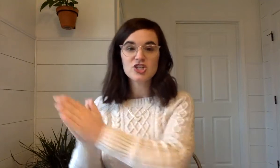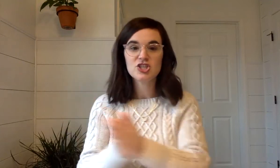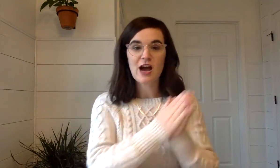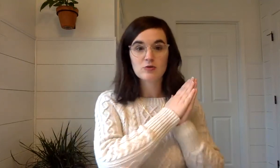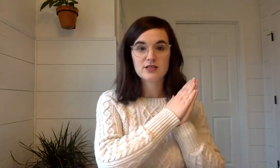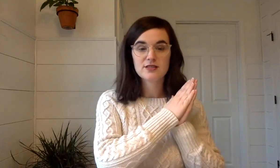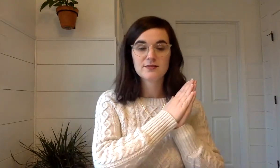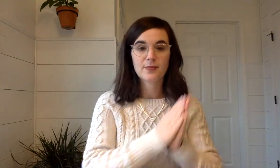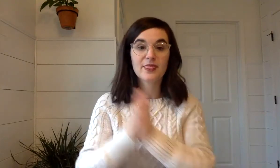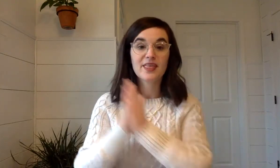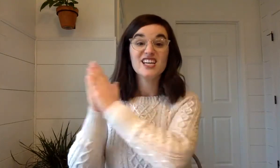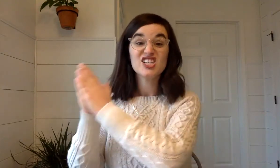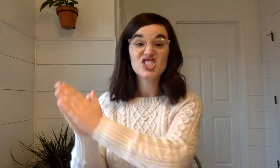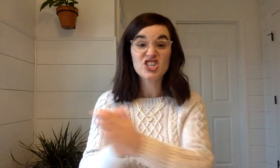Shout. Shout.